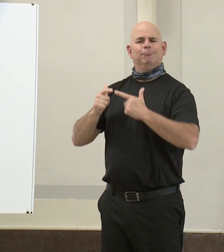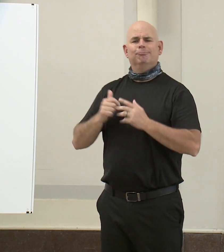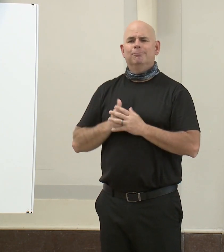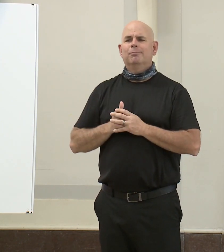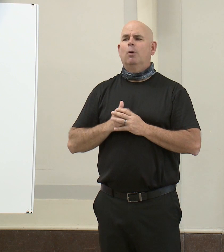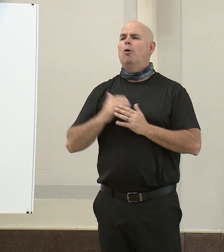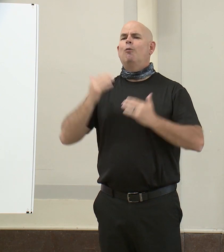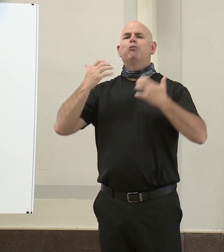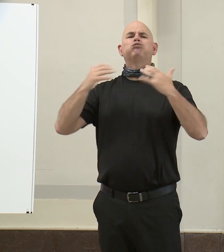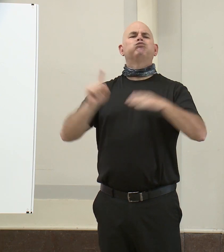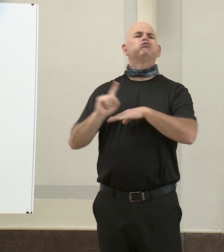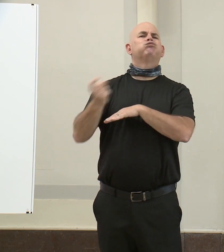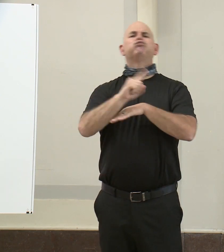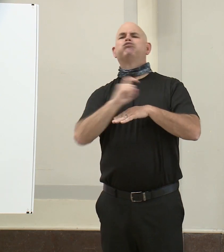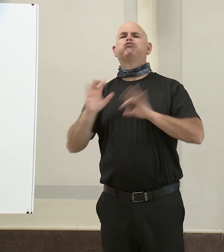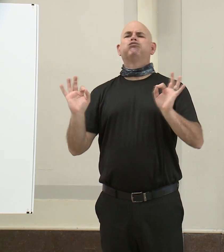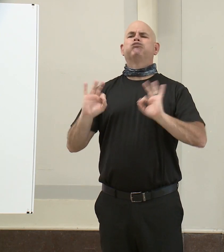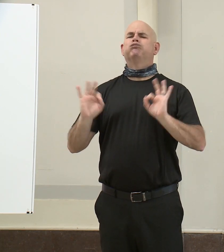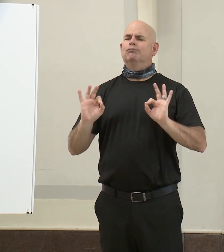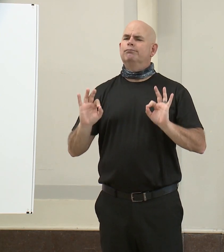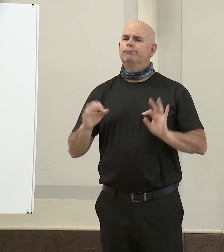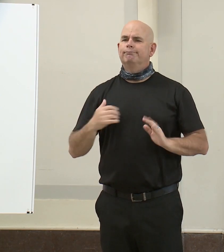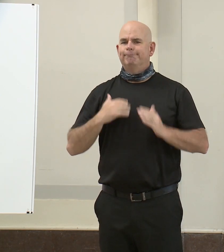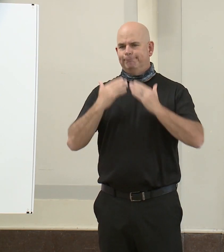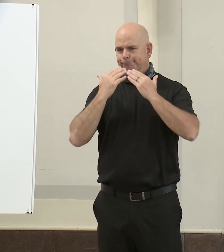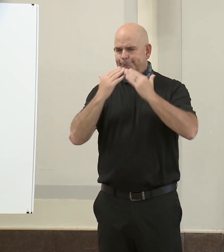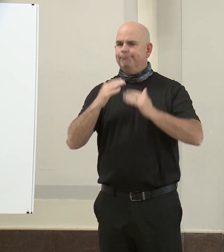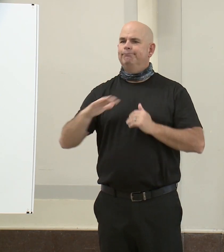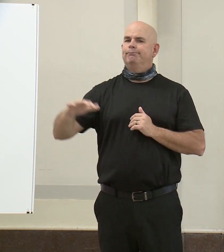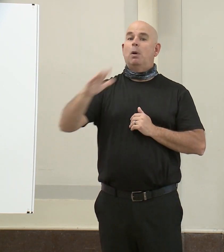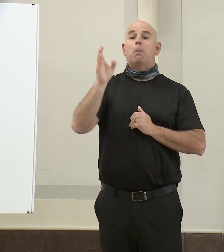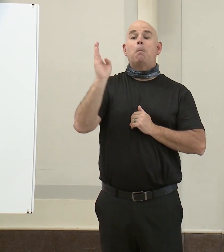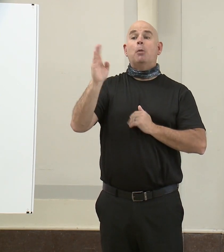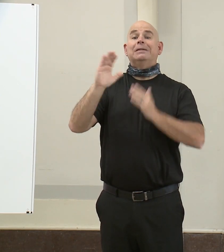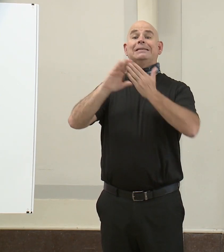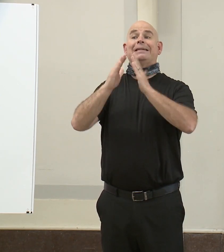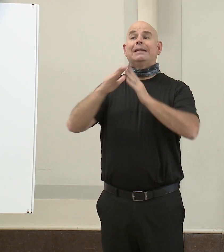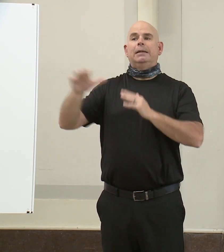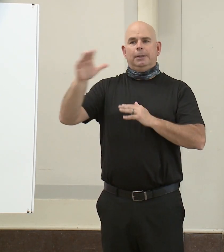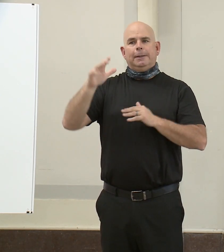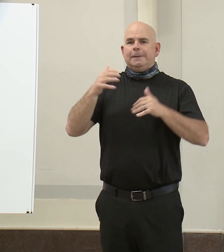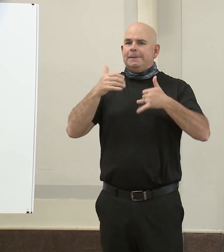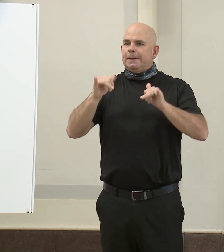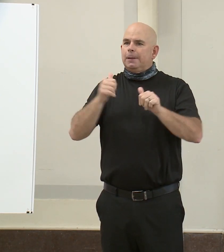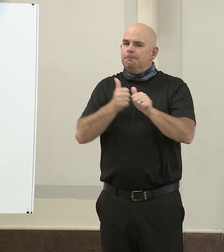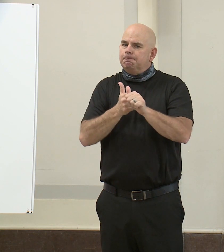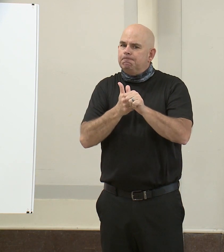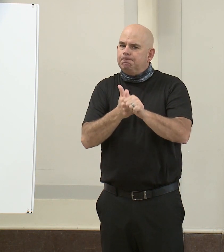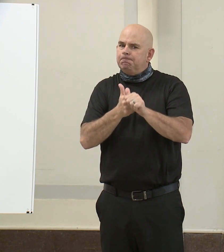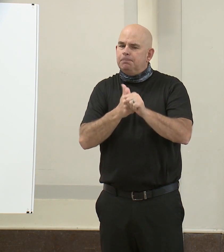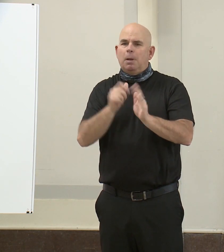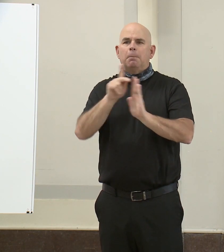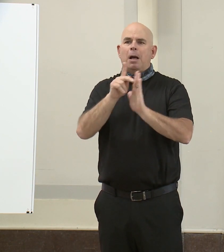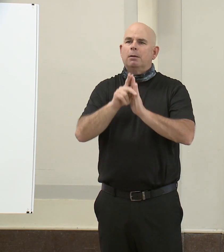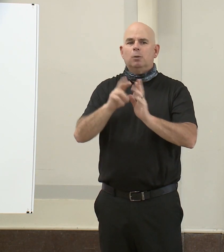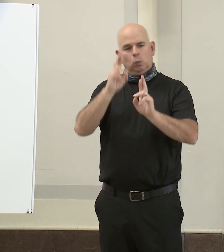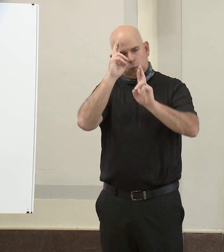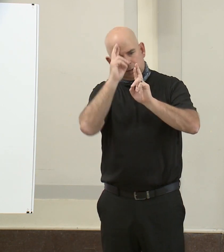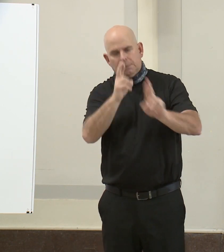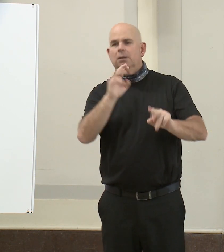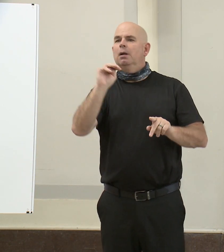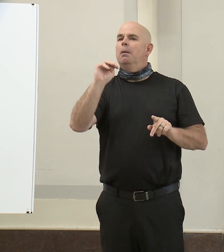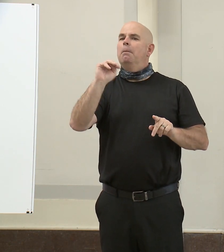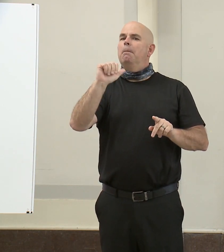And I want to thank the majority of Baltimoreans who have heeded the warning and followed the guidance. You are the reason we have made